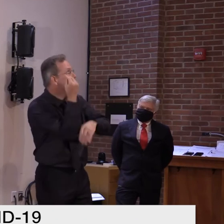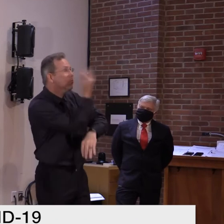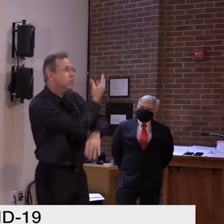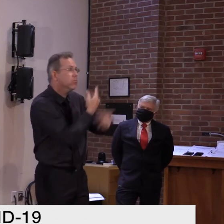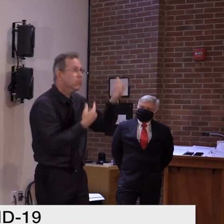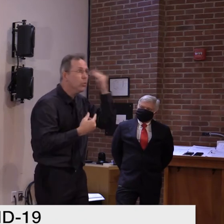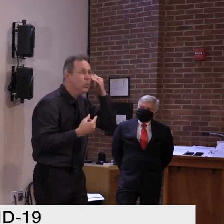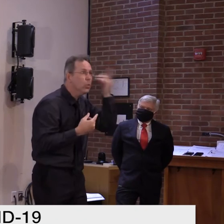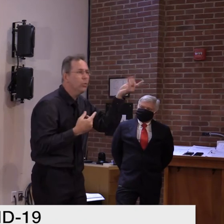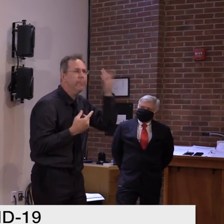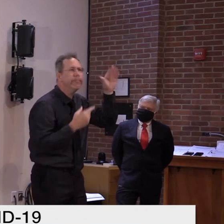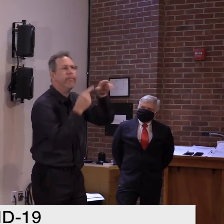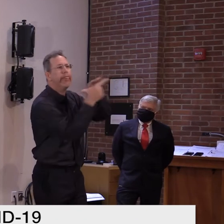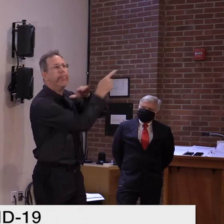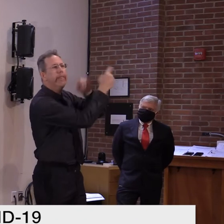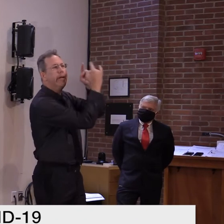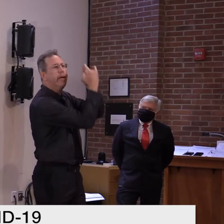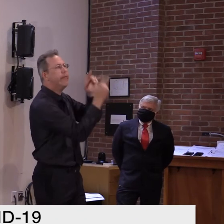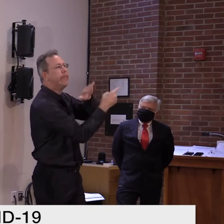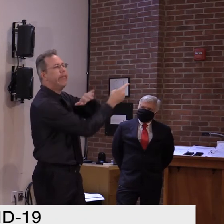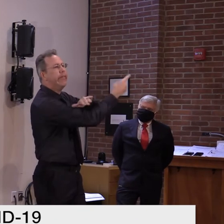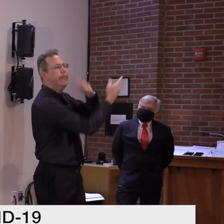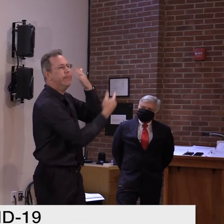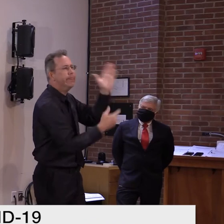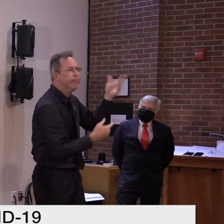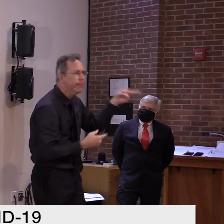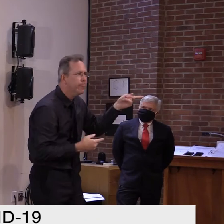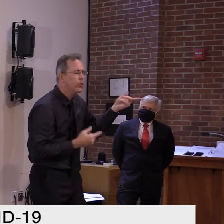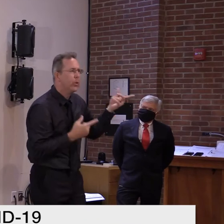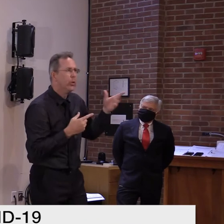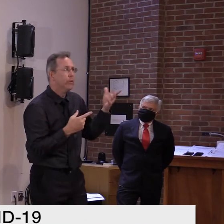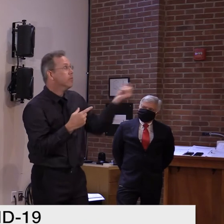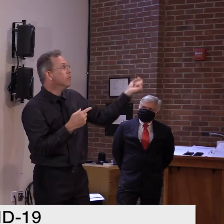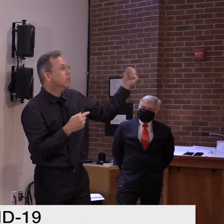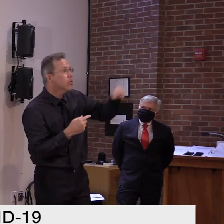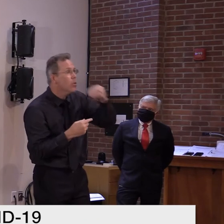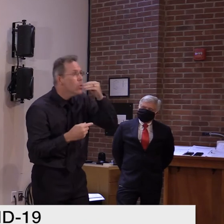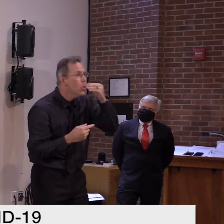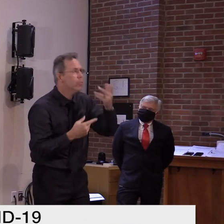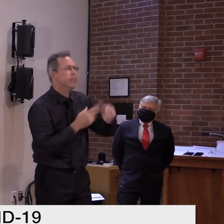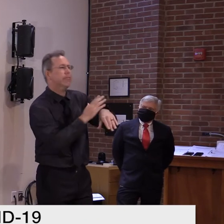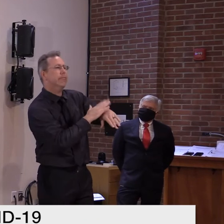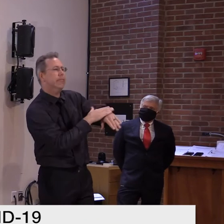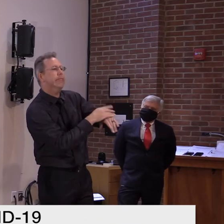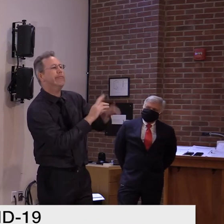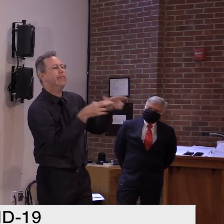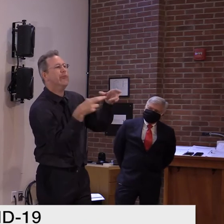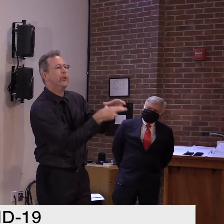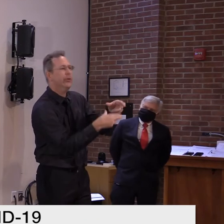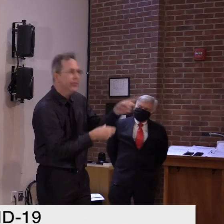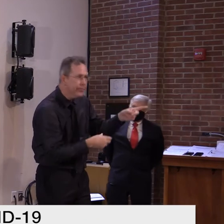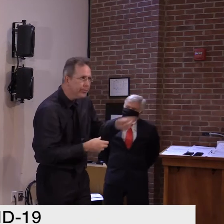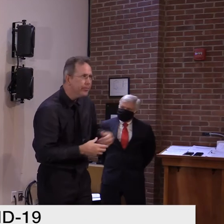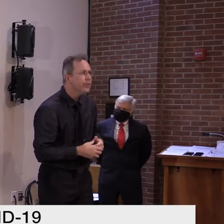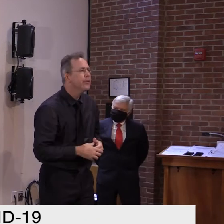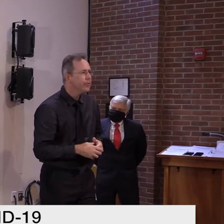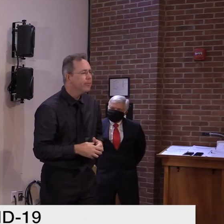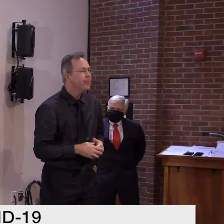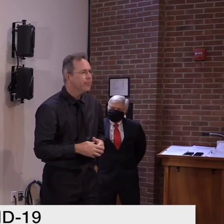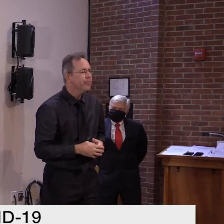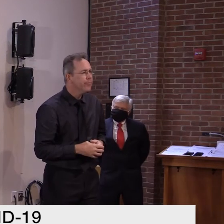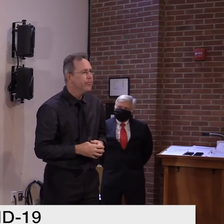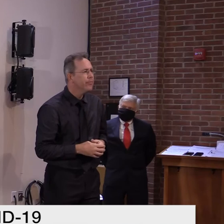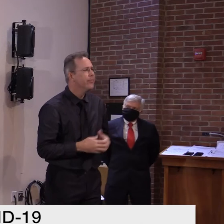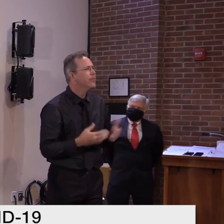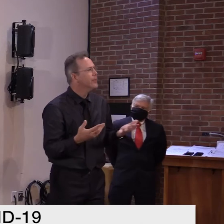actually this goes into effect on at 10 PM on Saturday. So, um, you know, it's just, we have to be